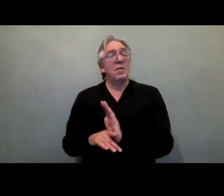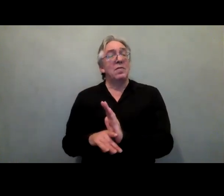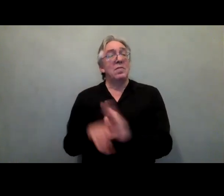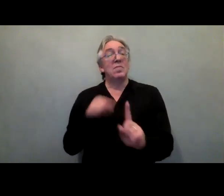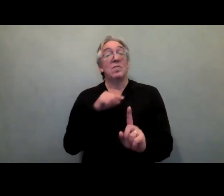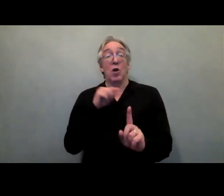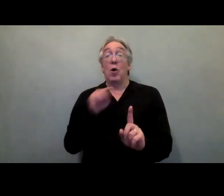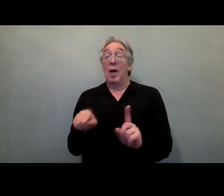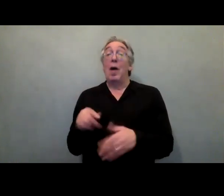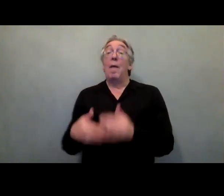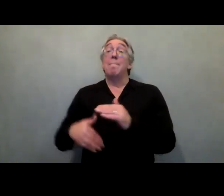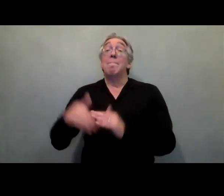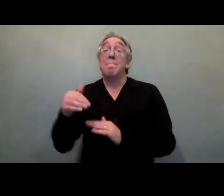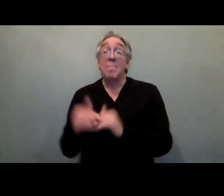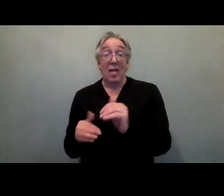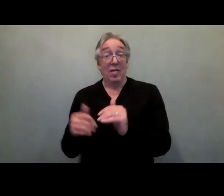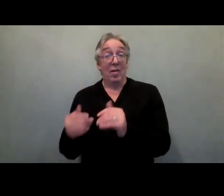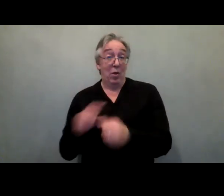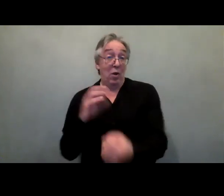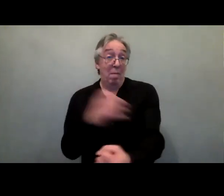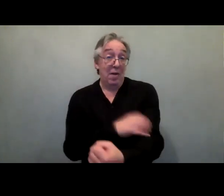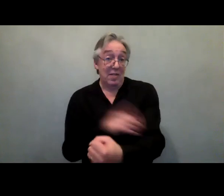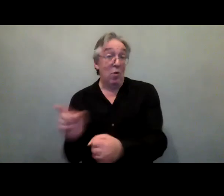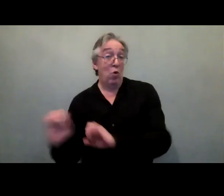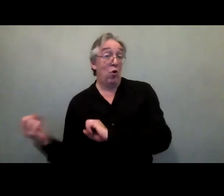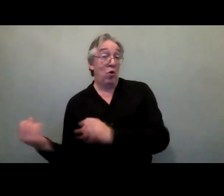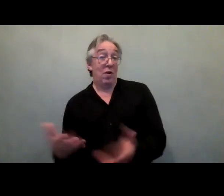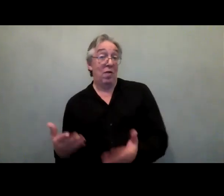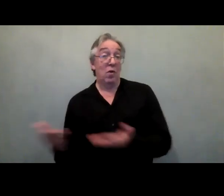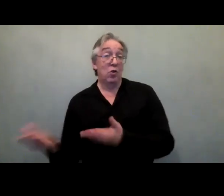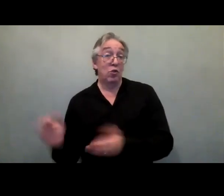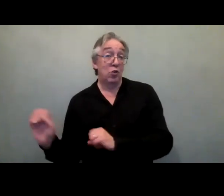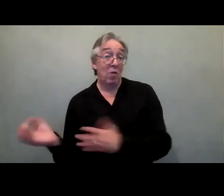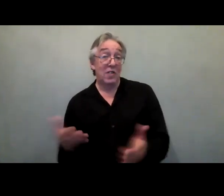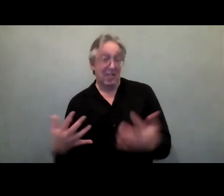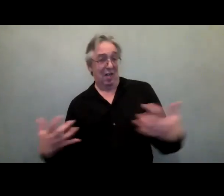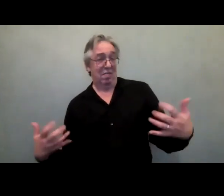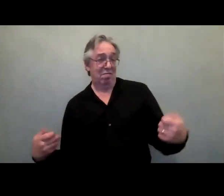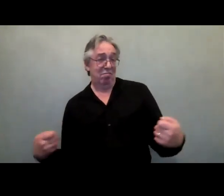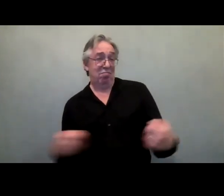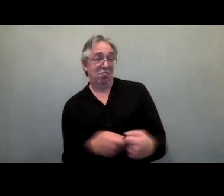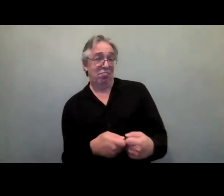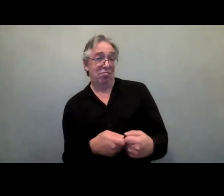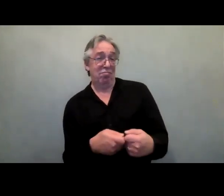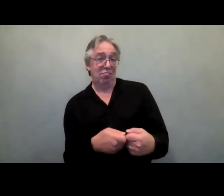capacity of their providers to deliver the services and supports that meet the needs and expectations of business in the language business